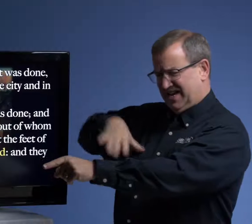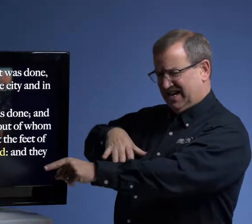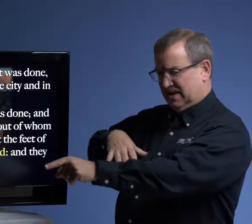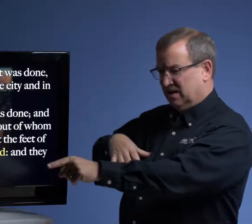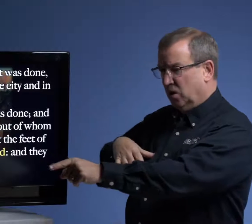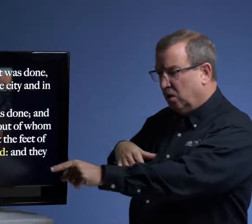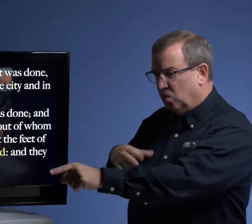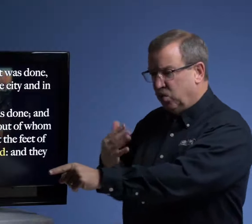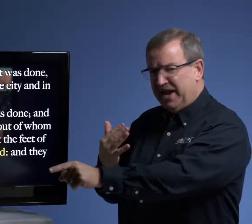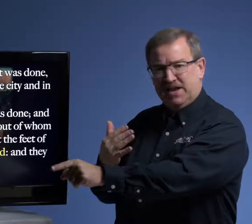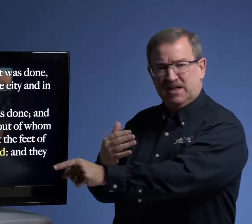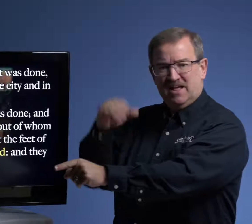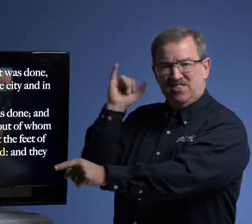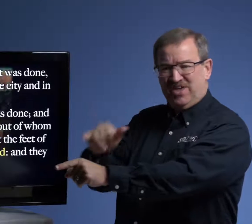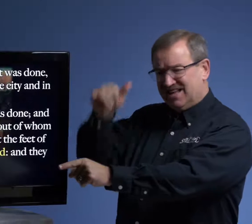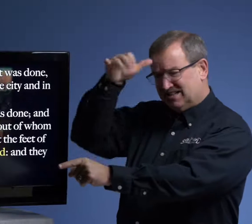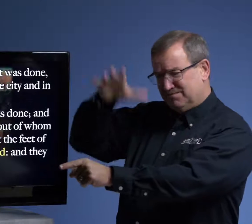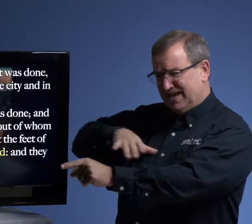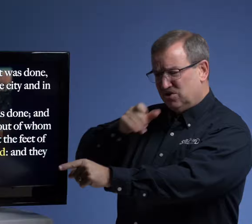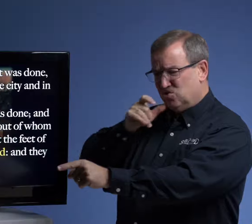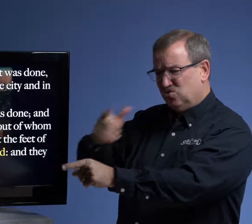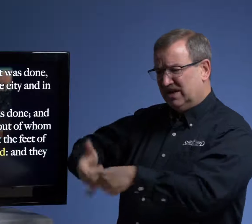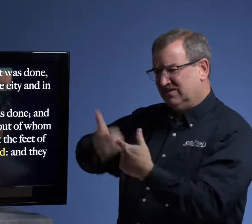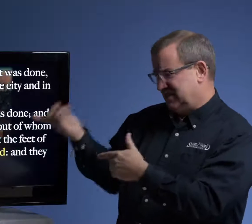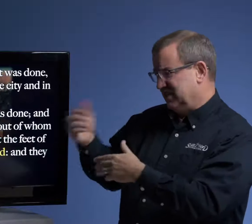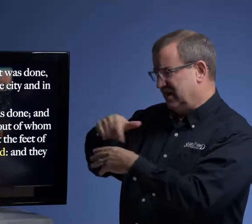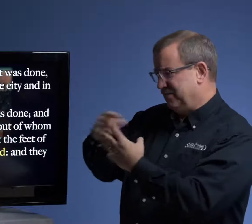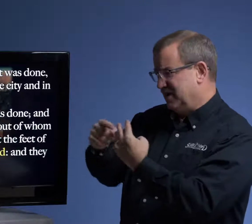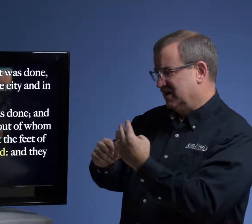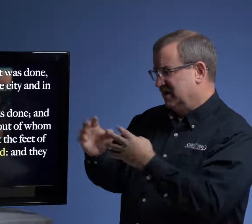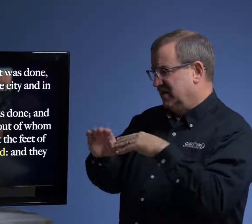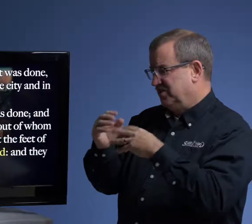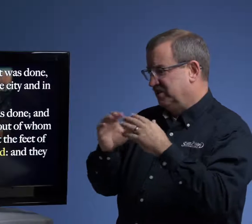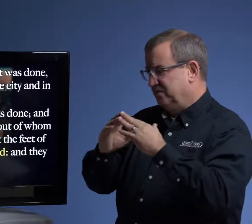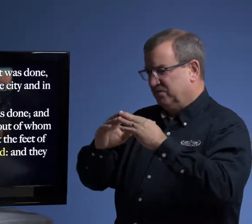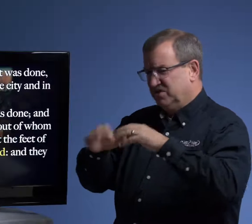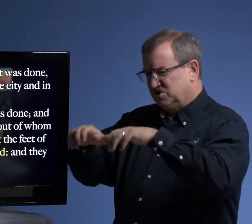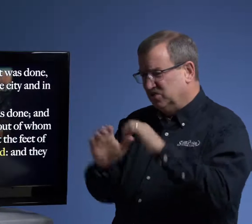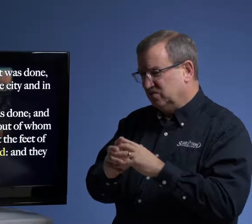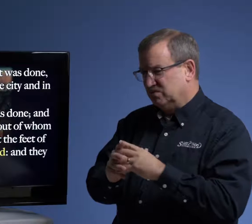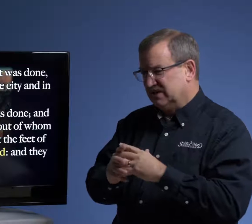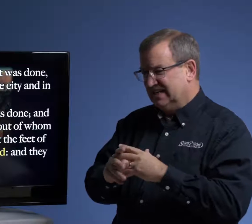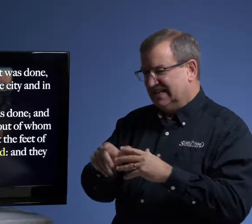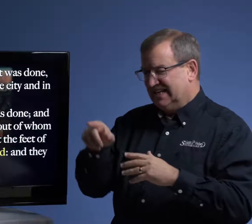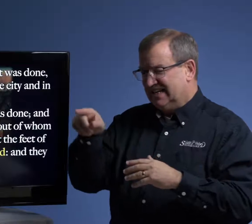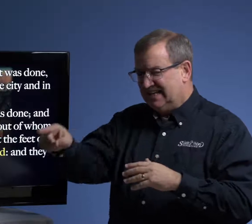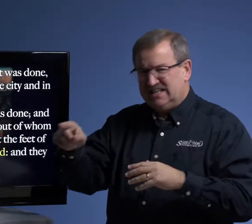man? Wait, that's the man who lives here among, the, the tombs. He